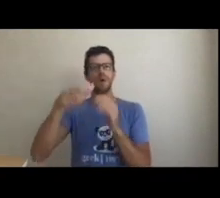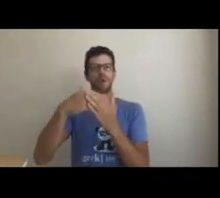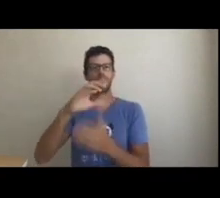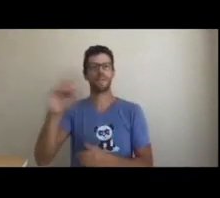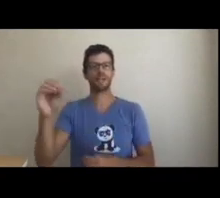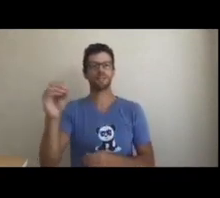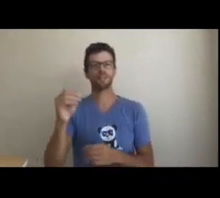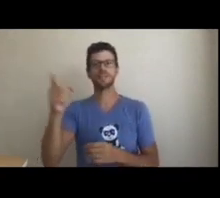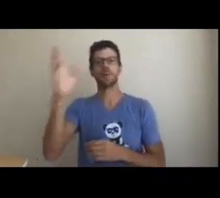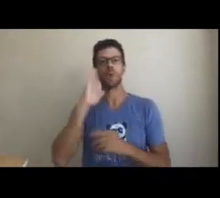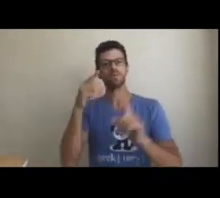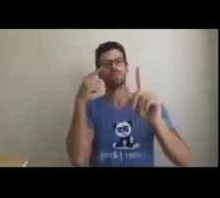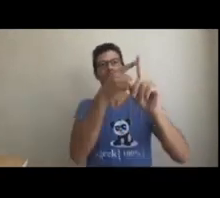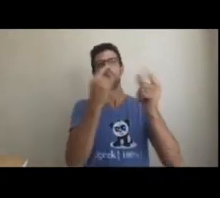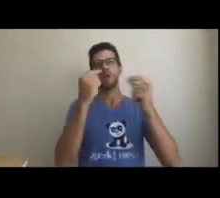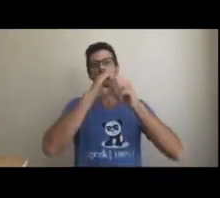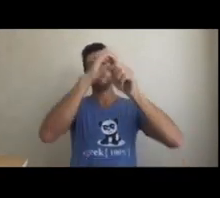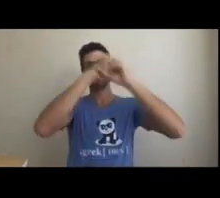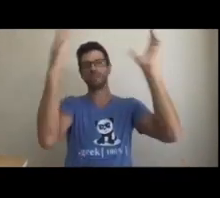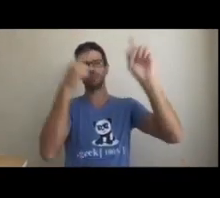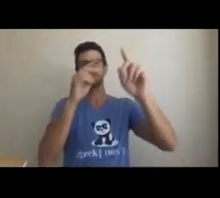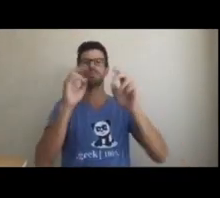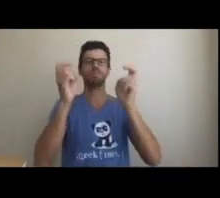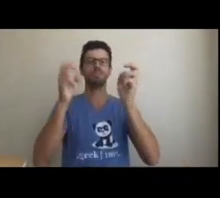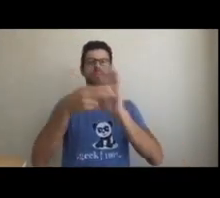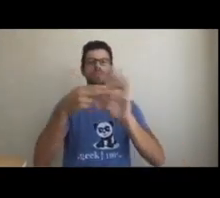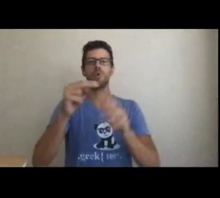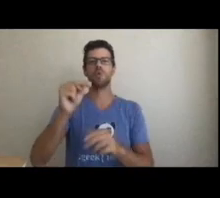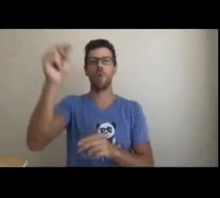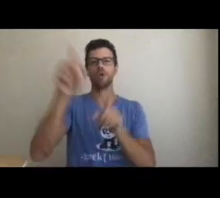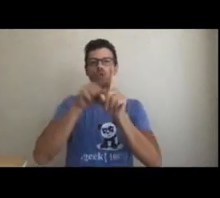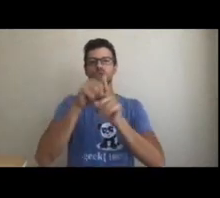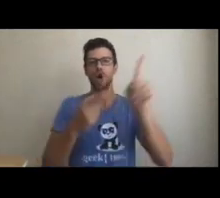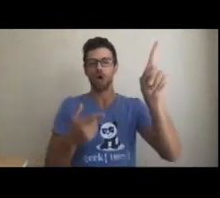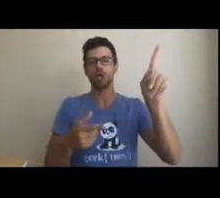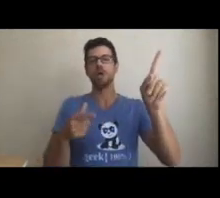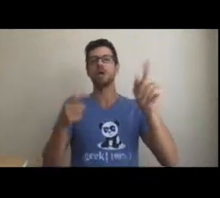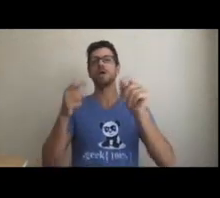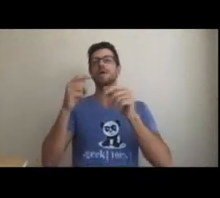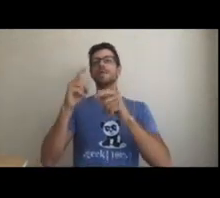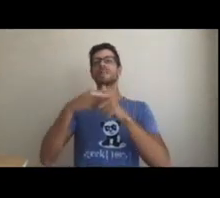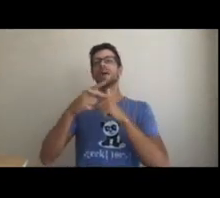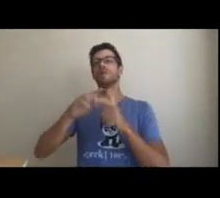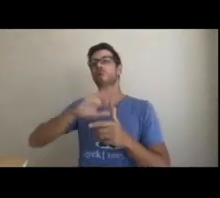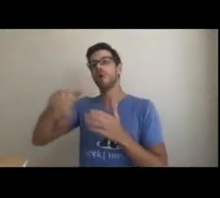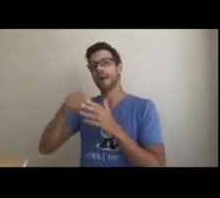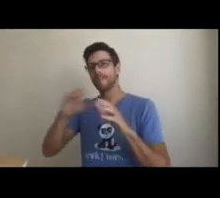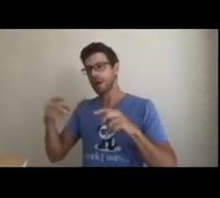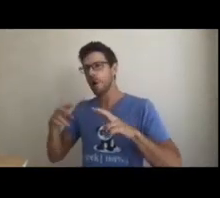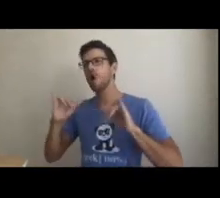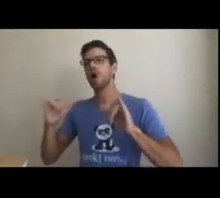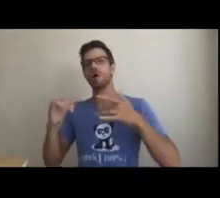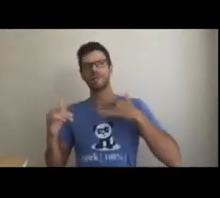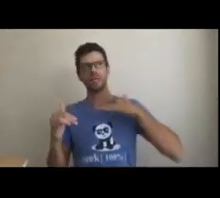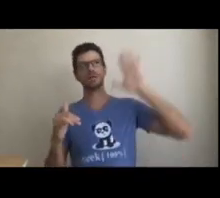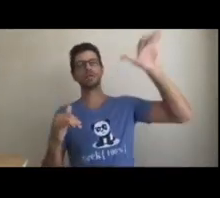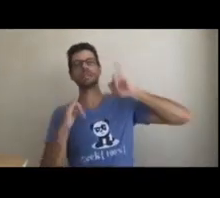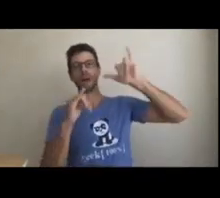They are the ones setting the path for the whole company. Essentially, they decide what will be the company's north star.